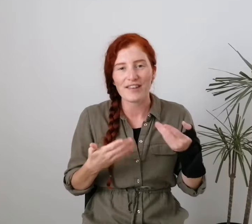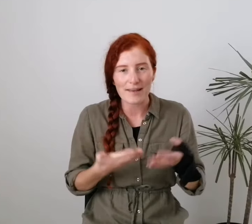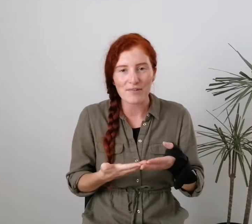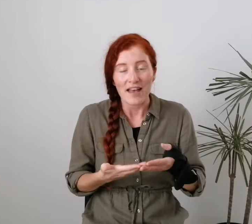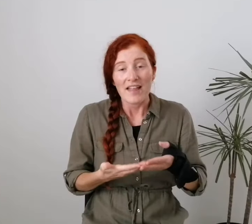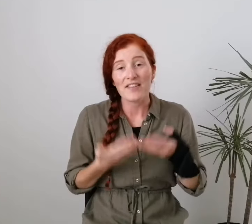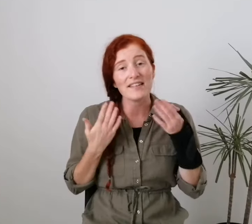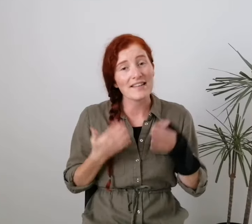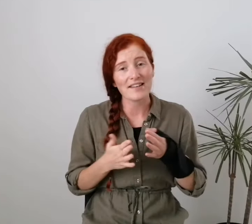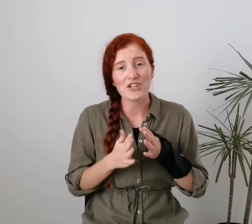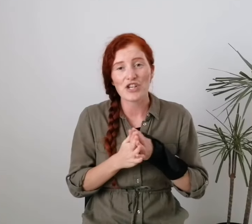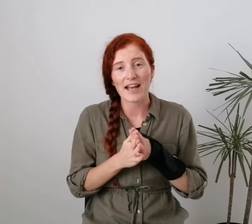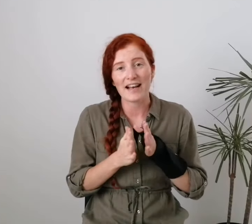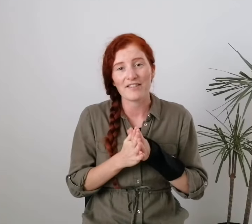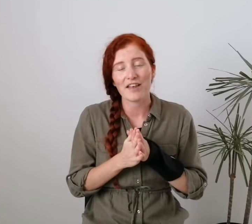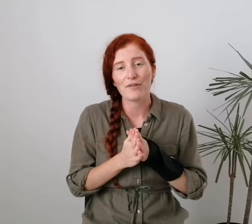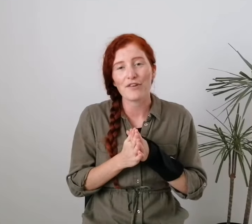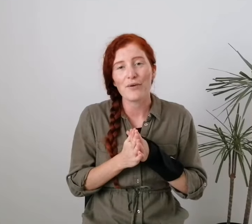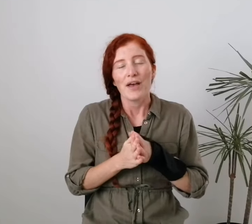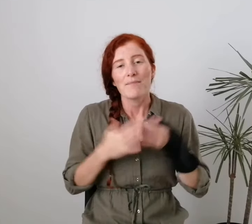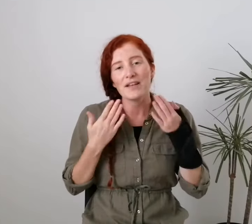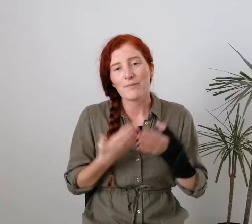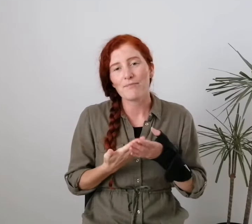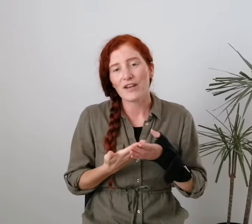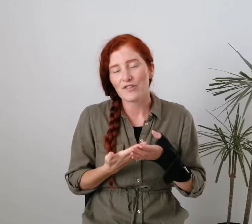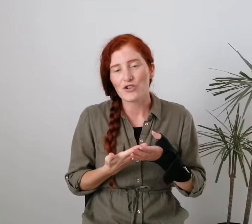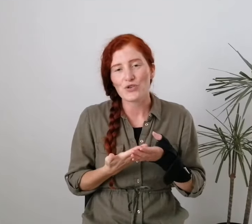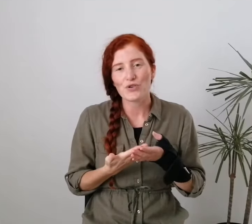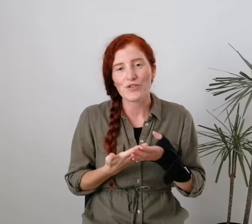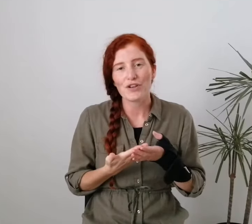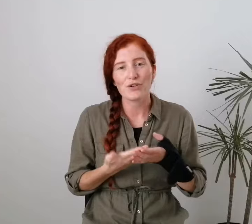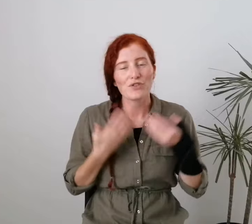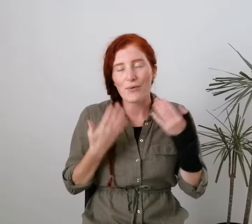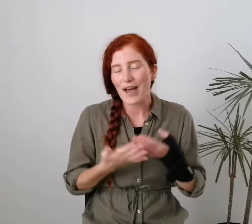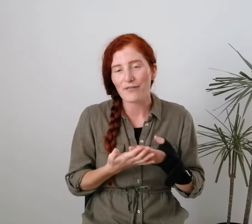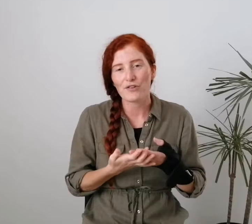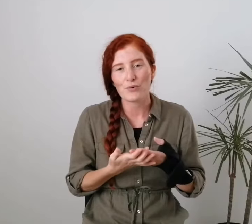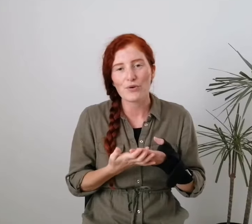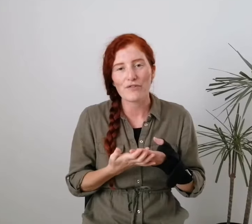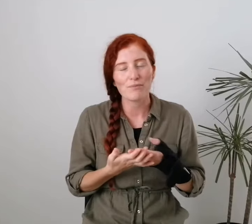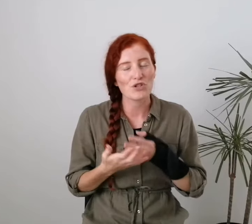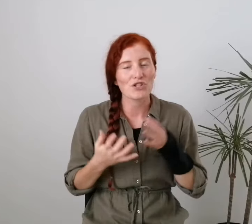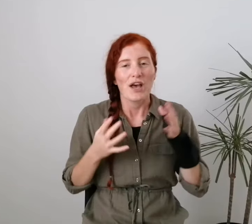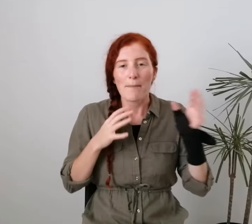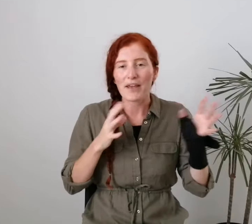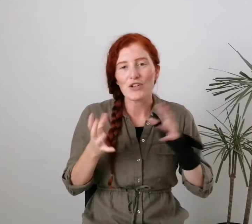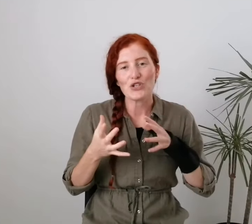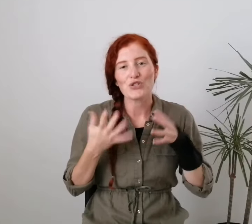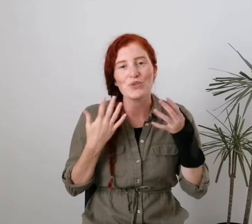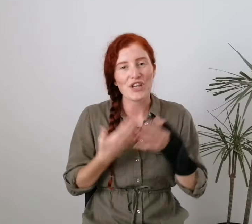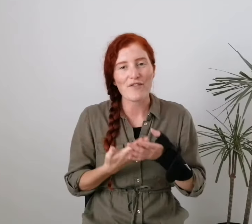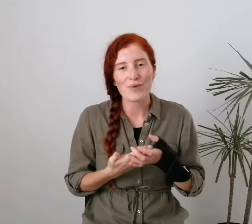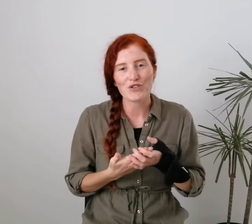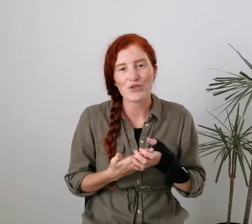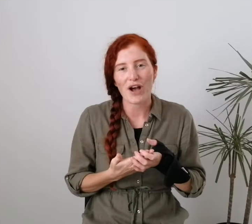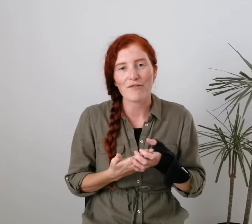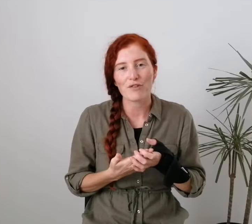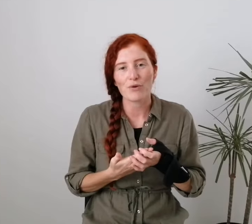tips. This isn't a checklist though, so please rest assured that you don't have to do all of them. Just pick and choose whichever ones you're comfortable